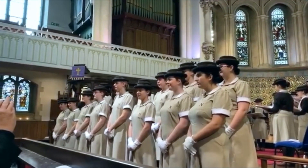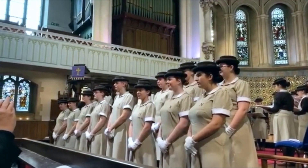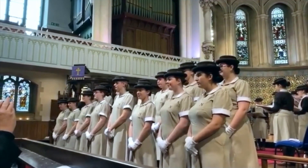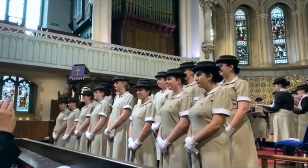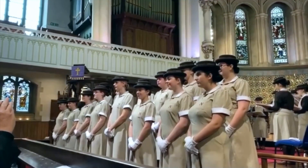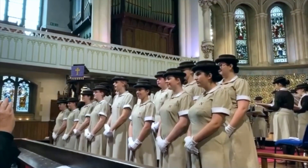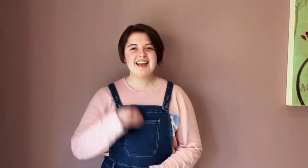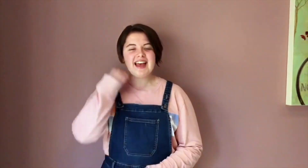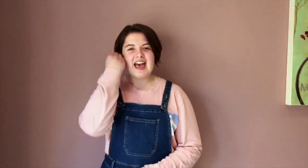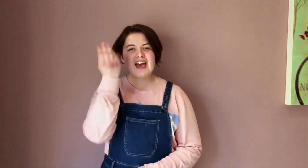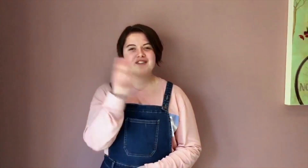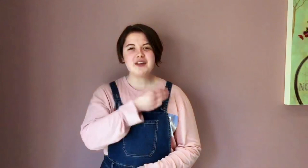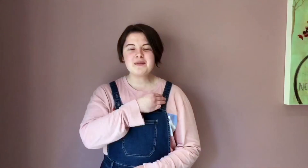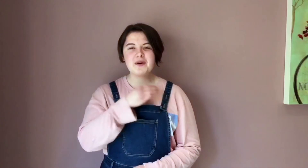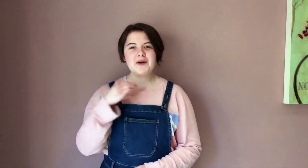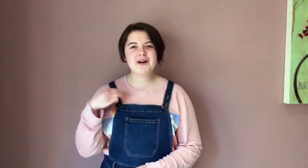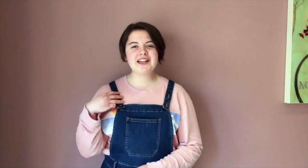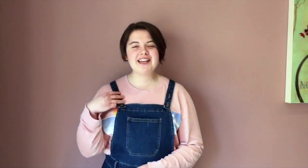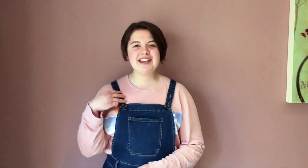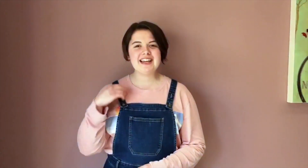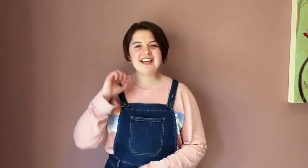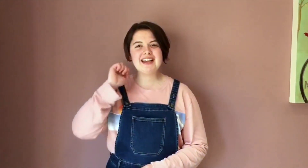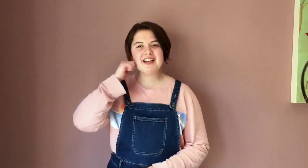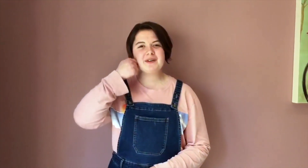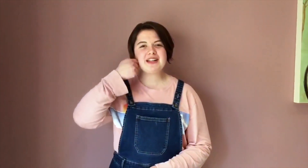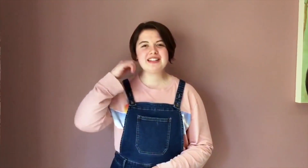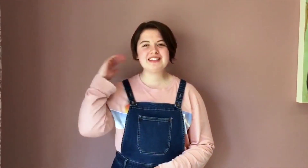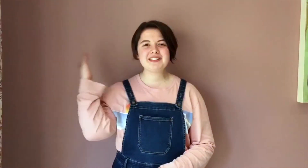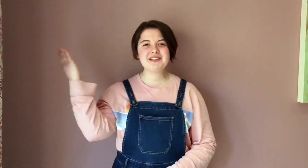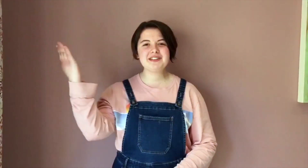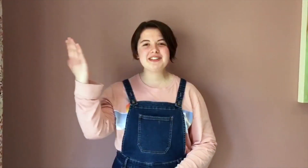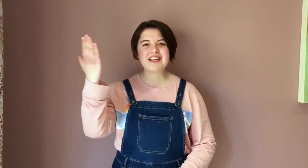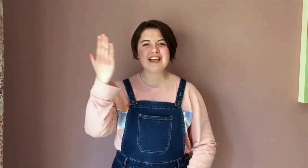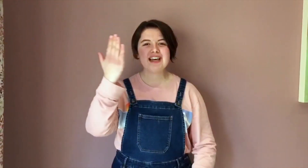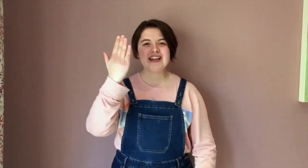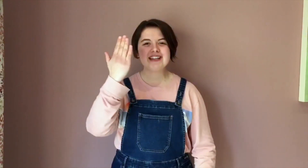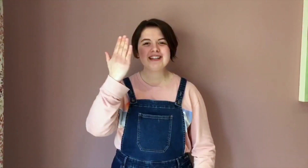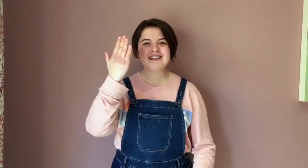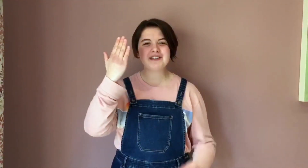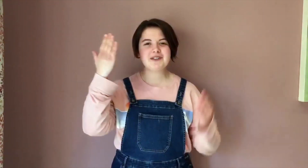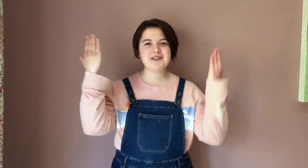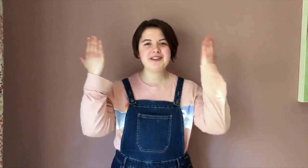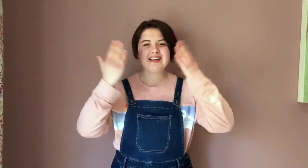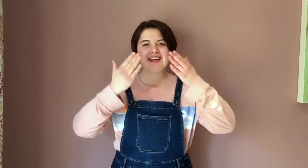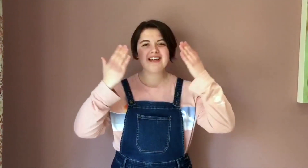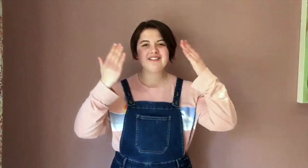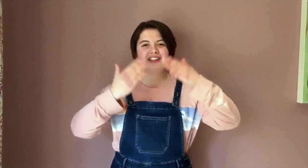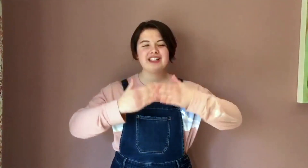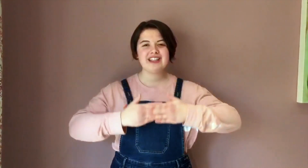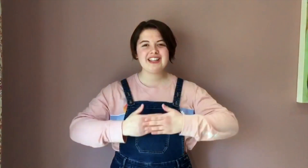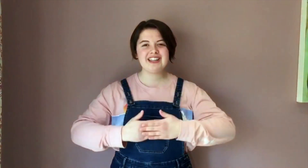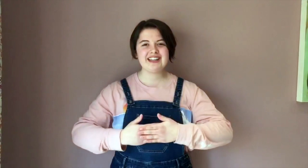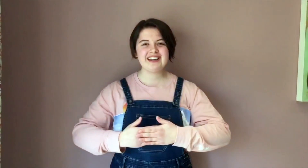Every morning will soon turn into the age,